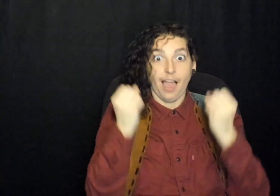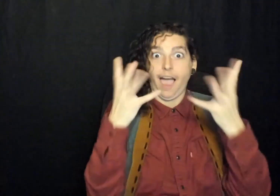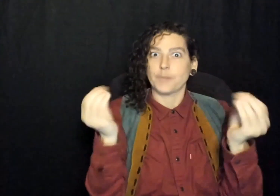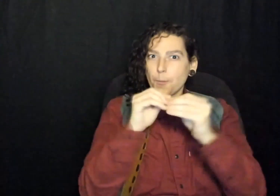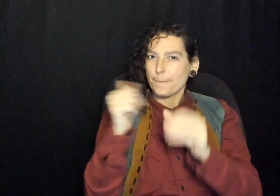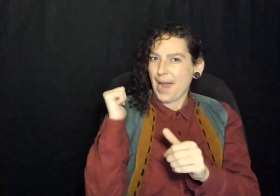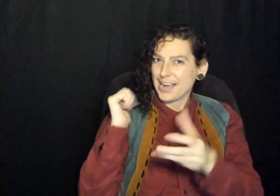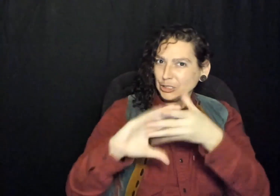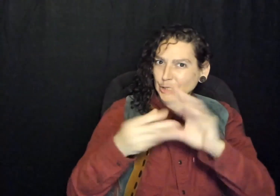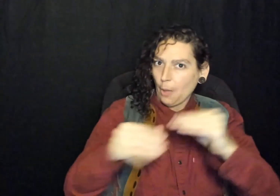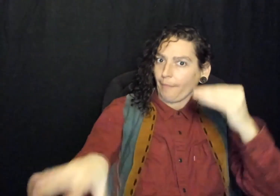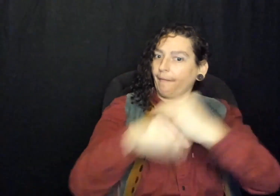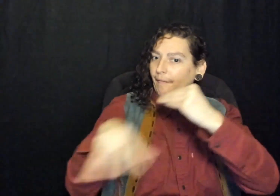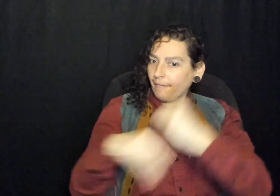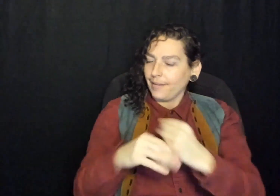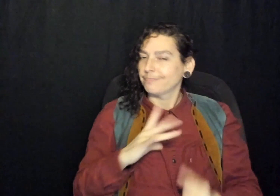A lot of them have a lot of backstories added.